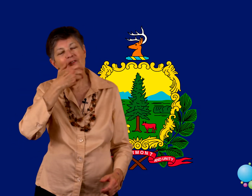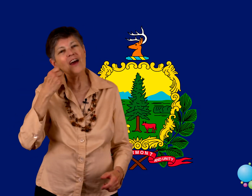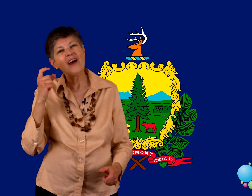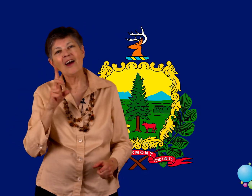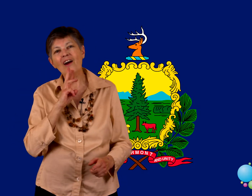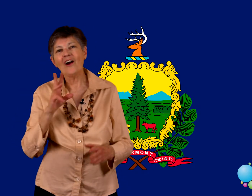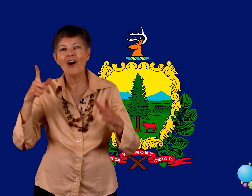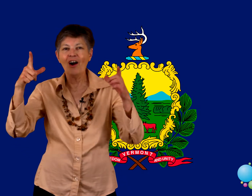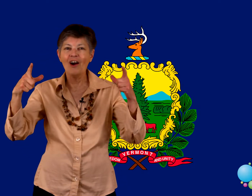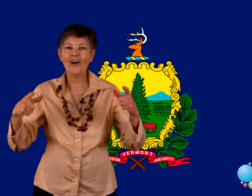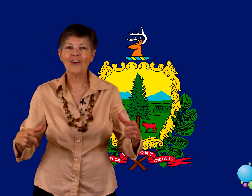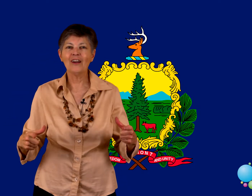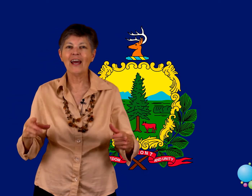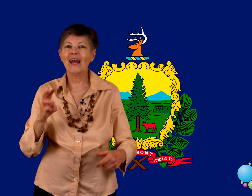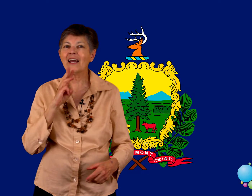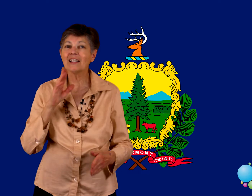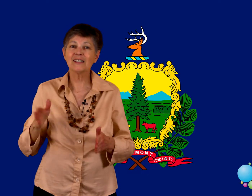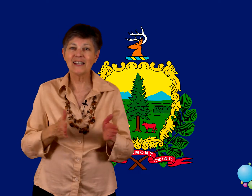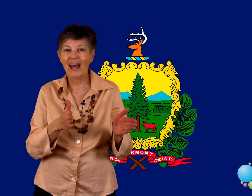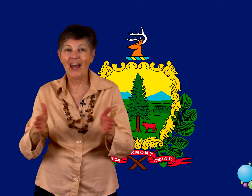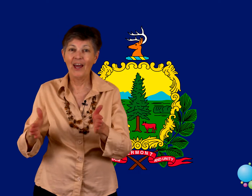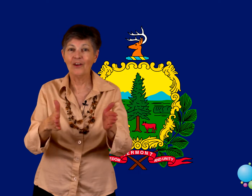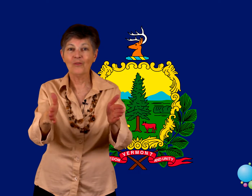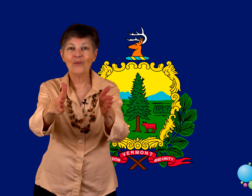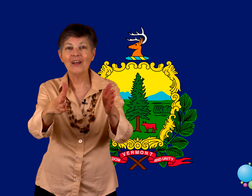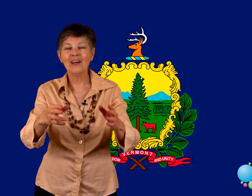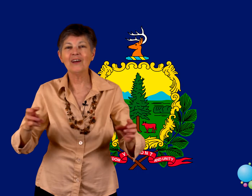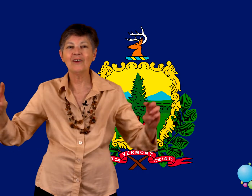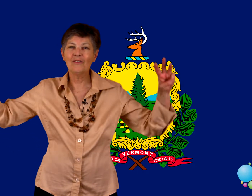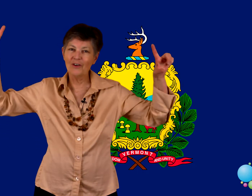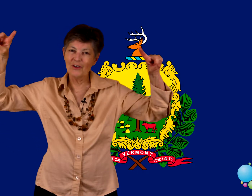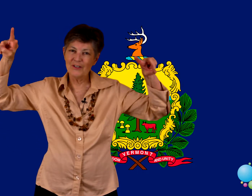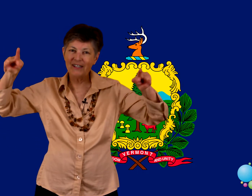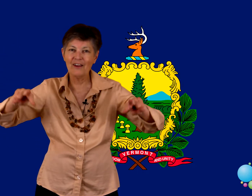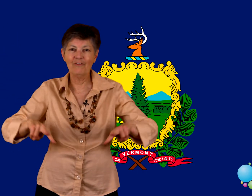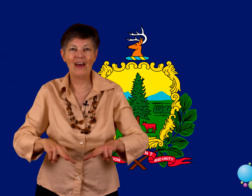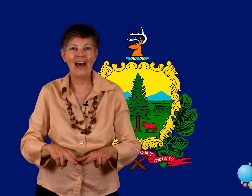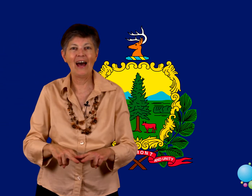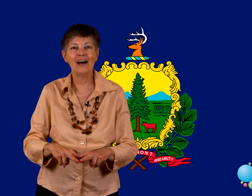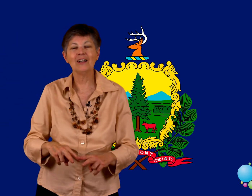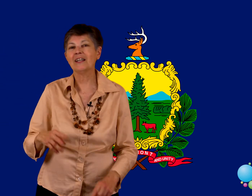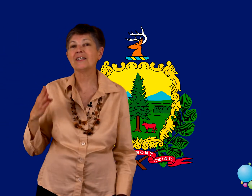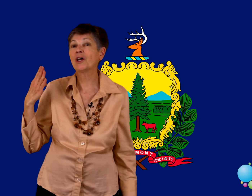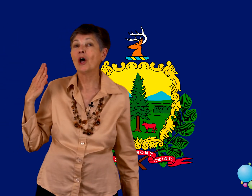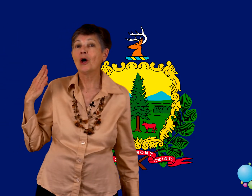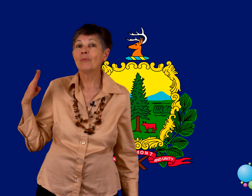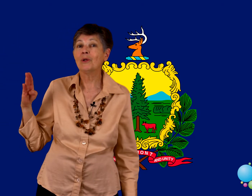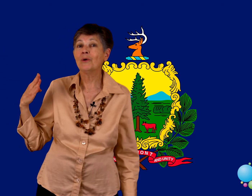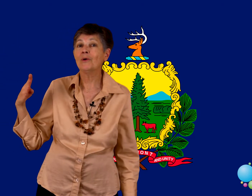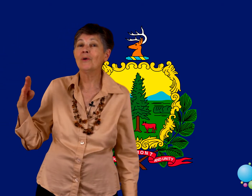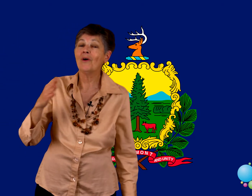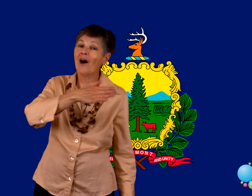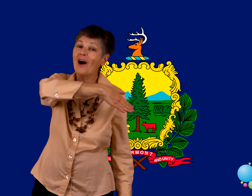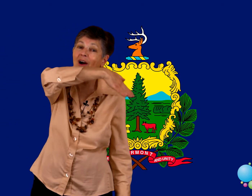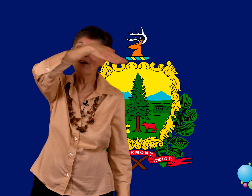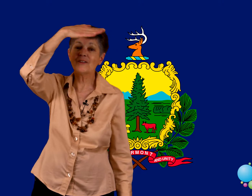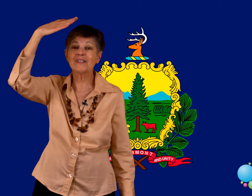Fair are her lakes and rivers and valleys. Blue are her